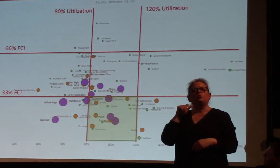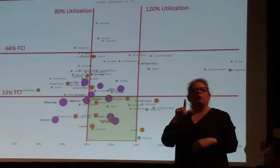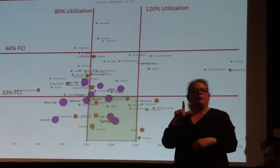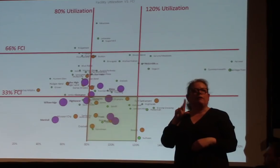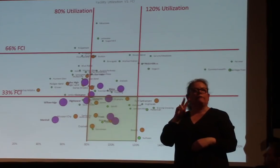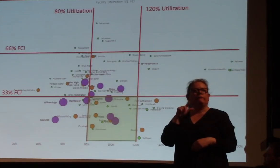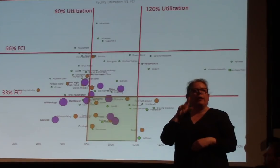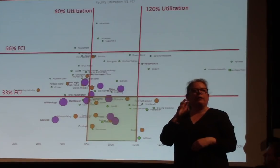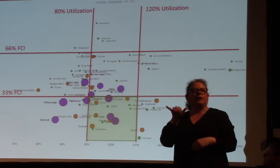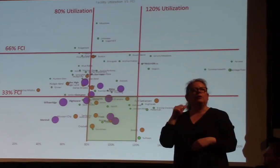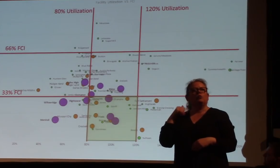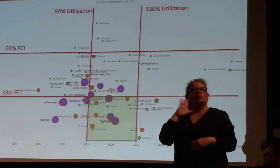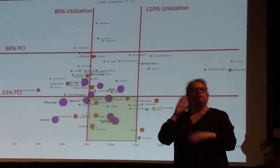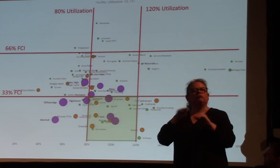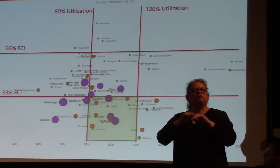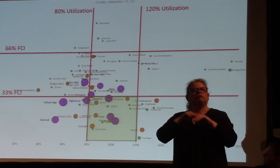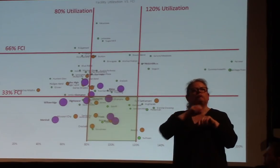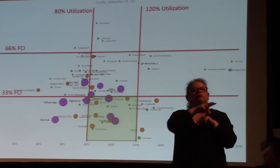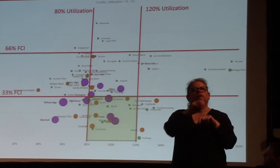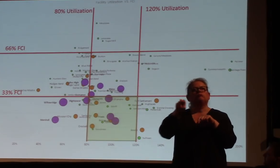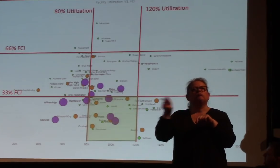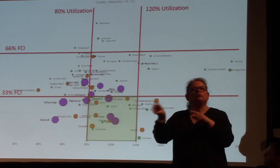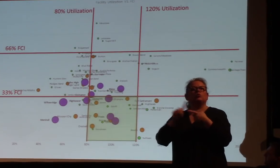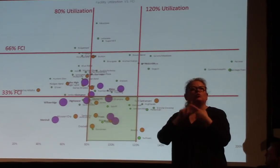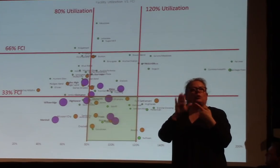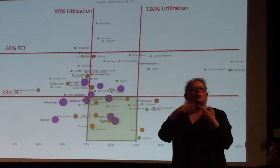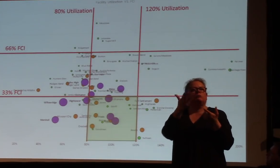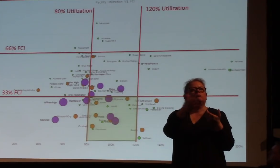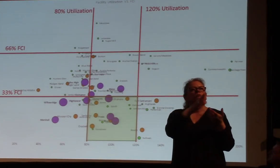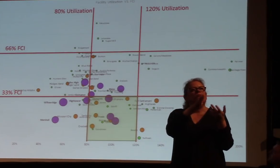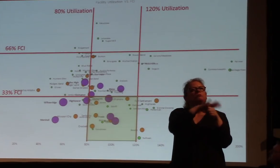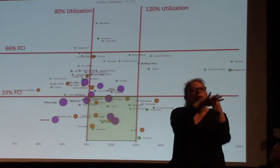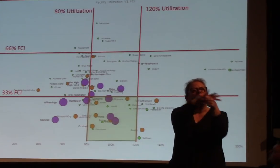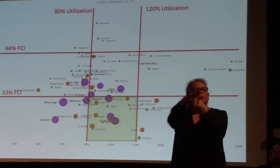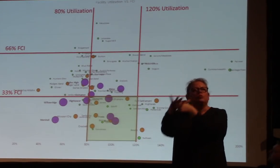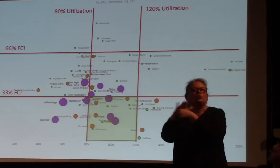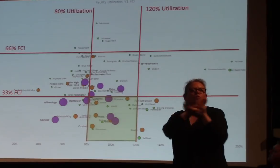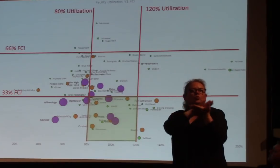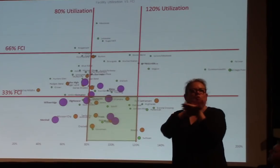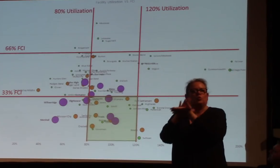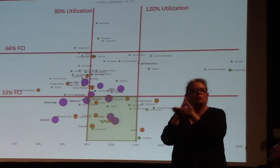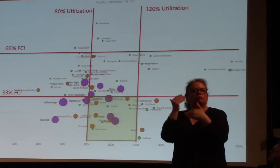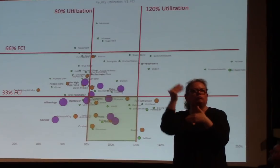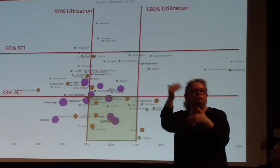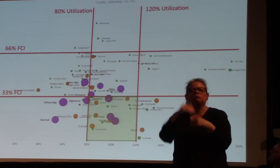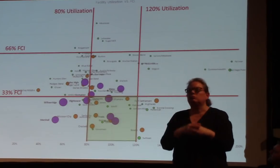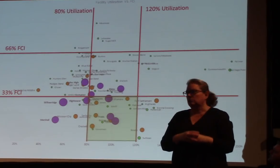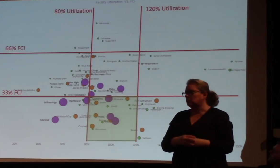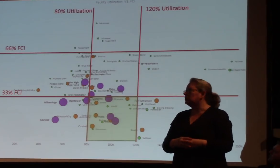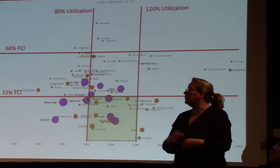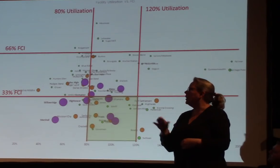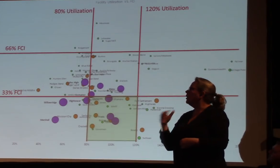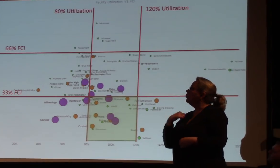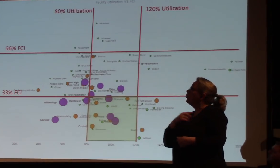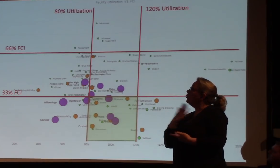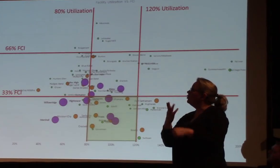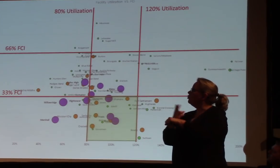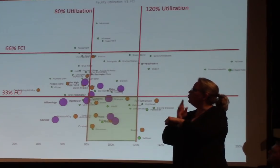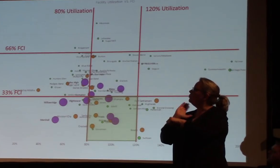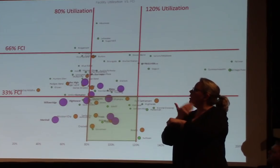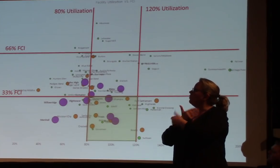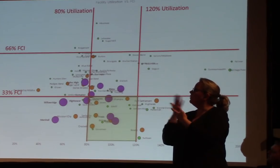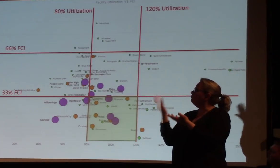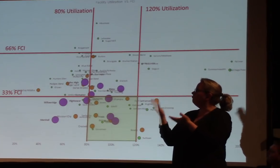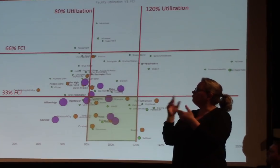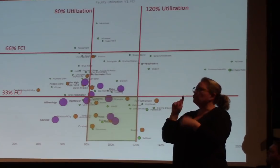schools in the projection. And so ideally, we'd want to use kind of our planning tools to try to keep every school in this box